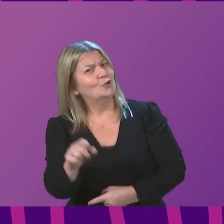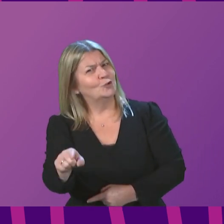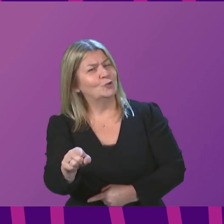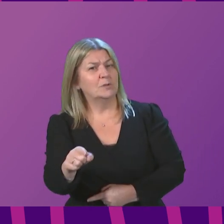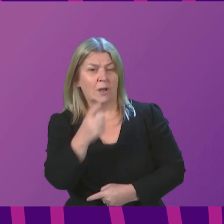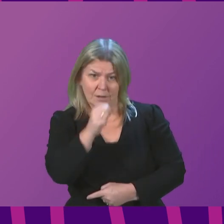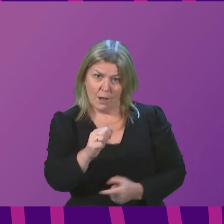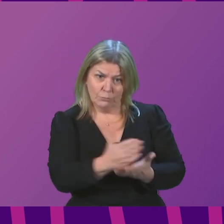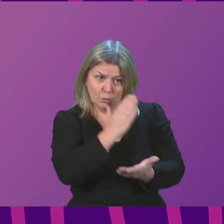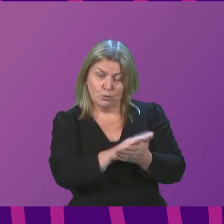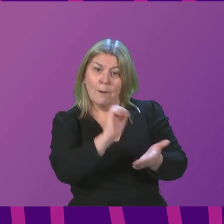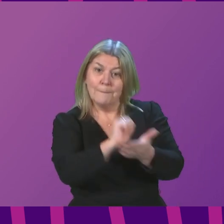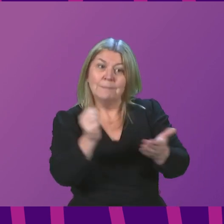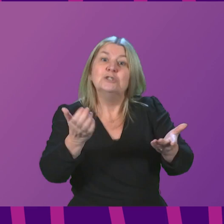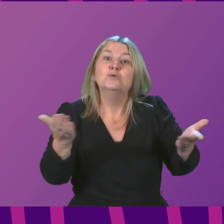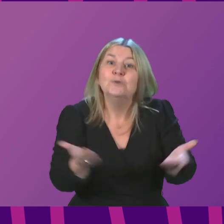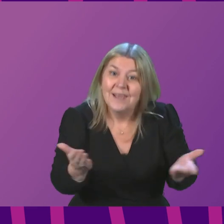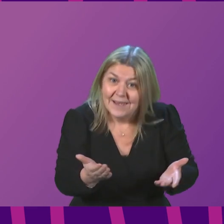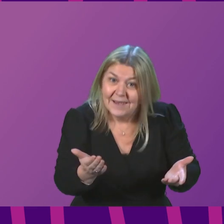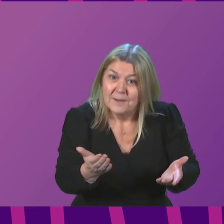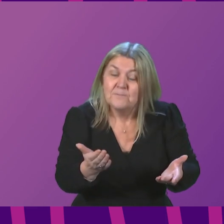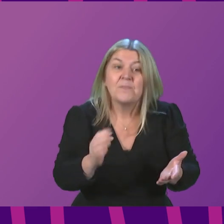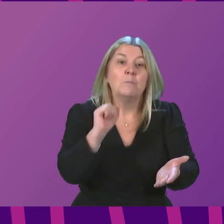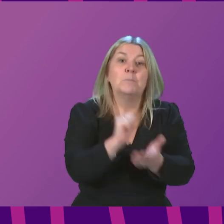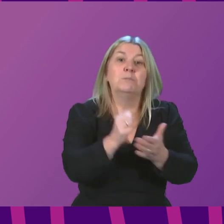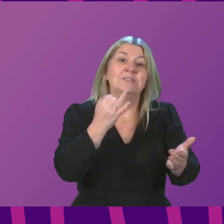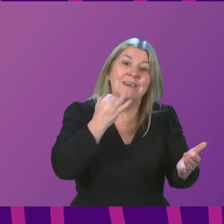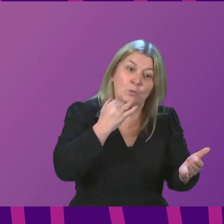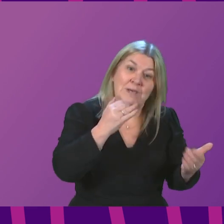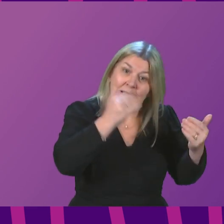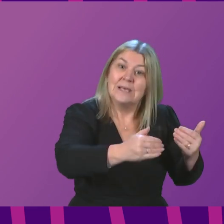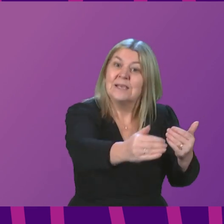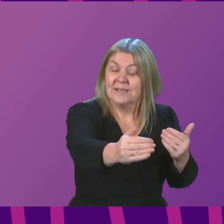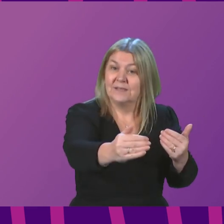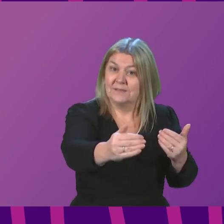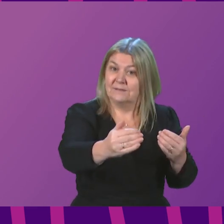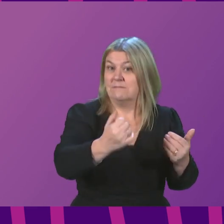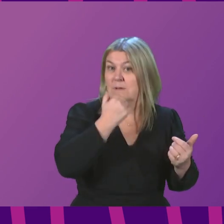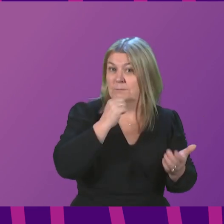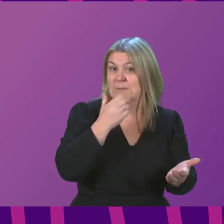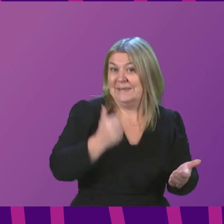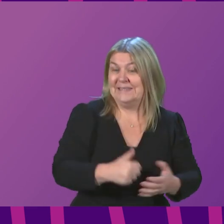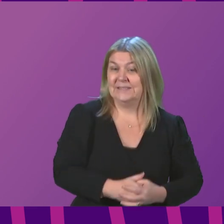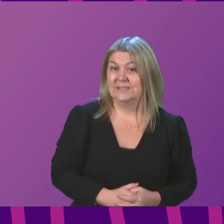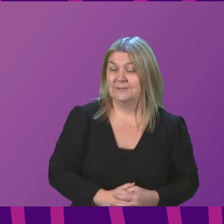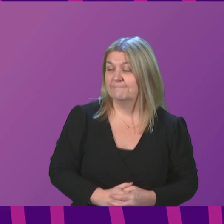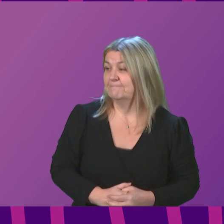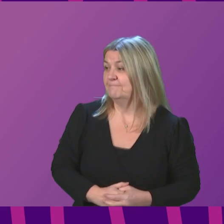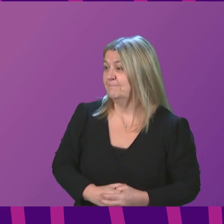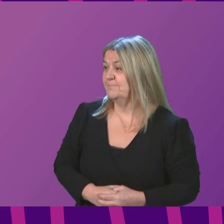today and that they are published every single week from now on in? Simpson, The First Minister?